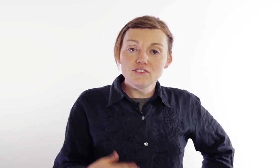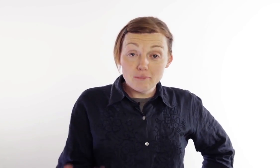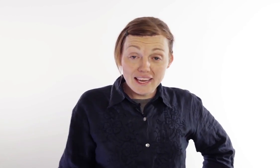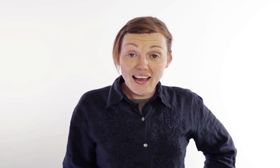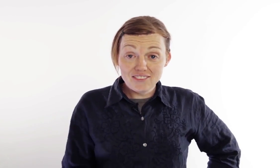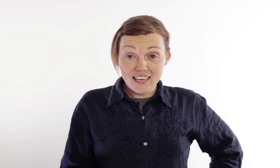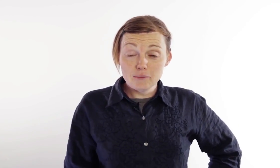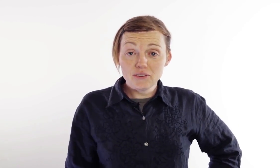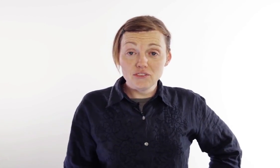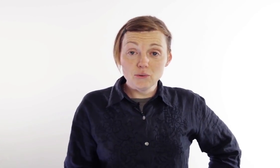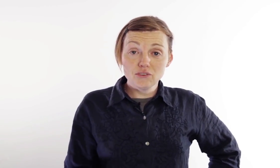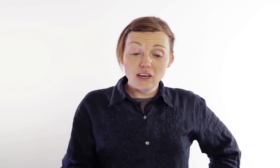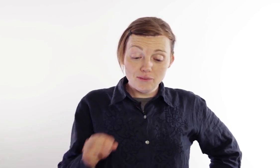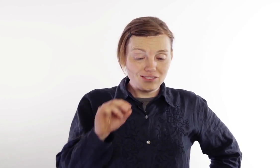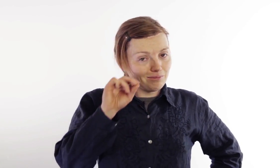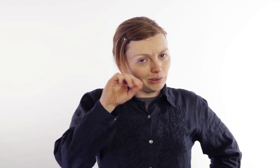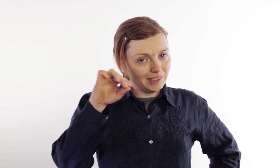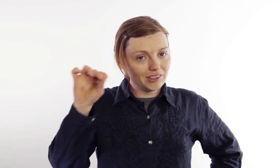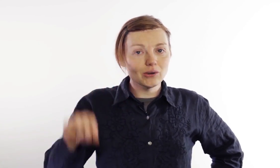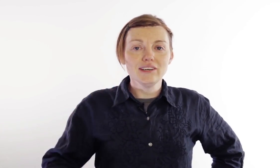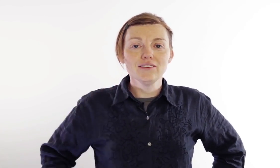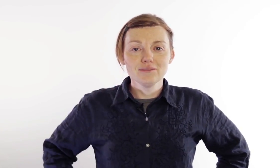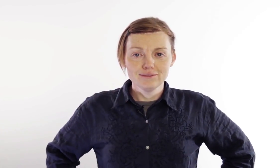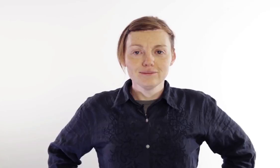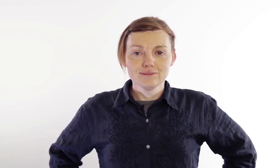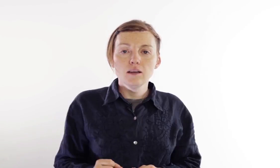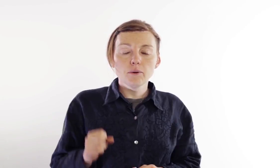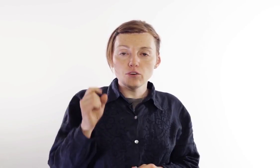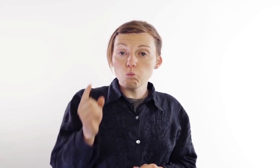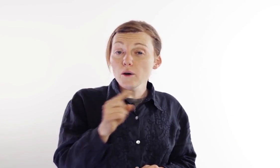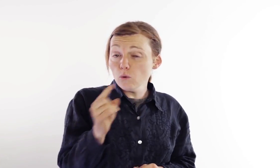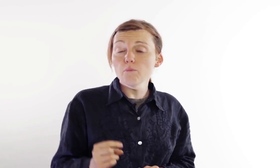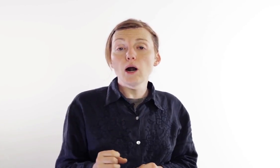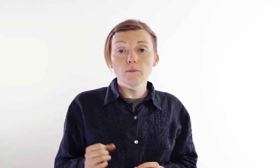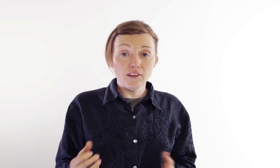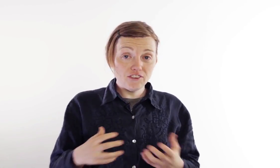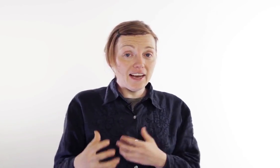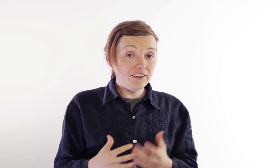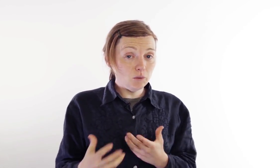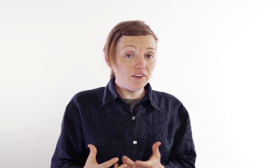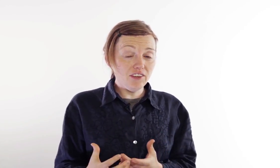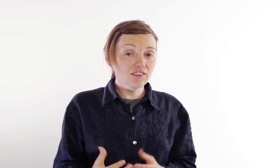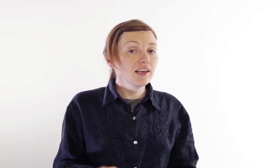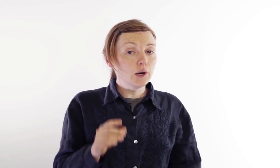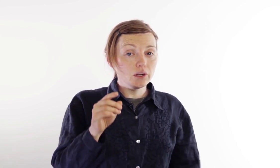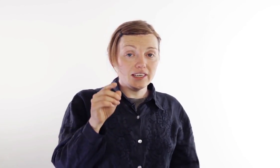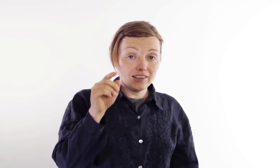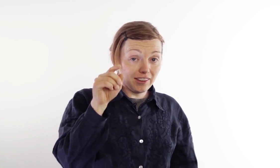to sign my cast in elementary school, so now I'm just reliving the glory days. But there's one more problem that's tied into questions, and we're going to get to